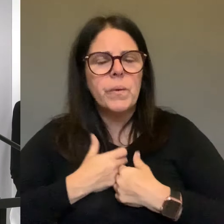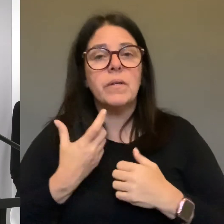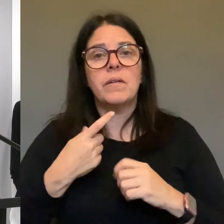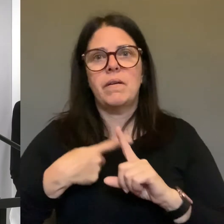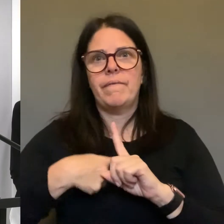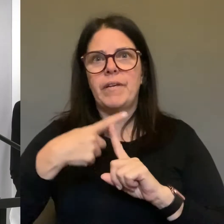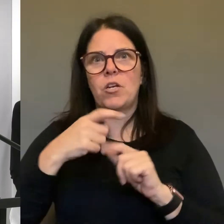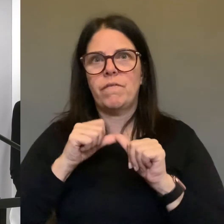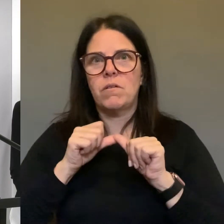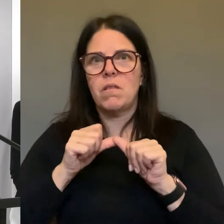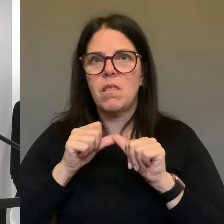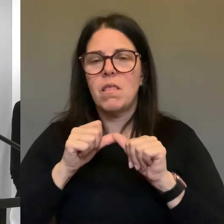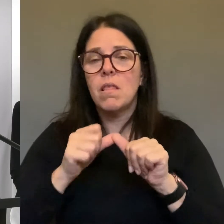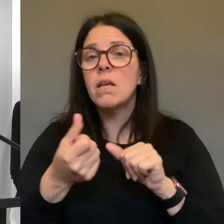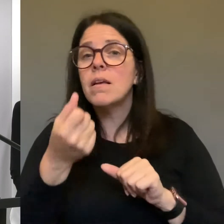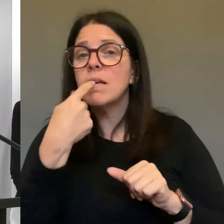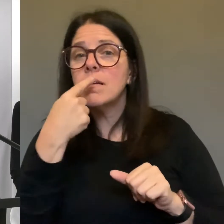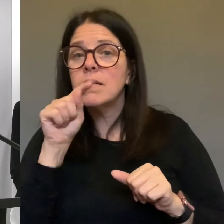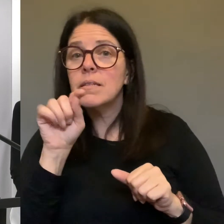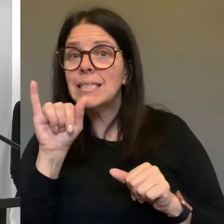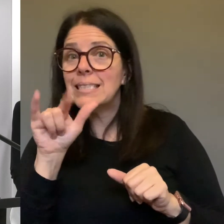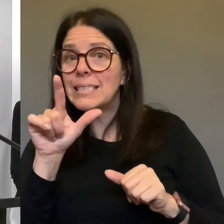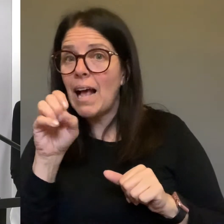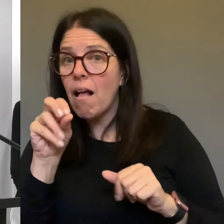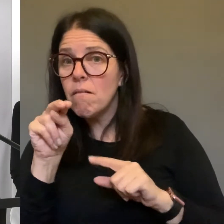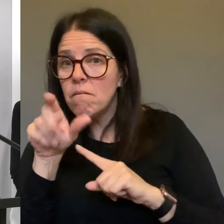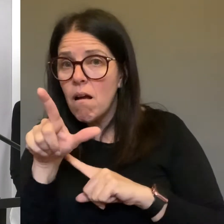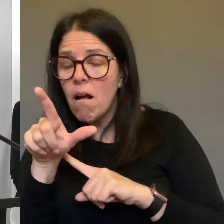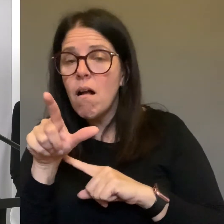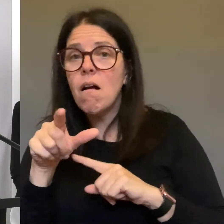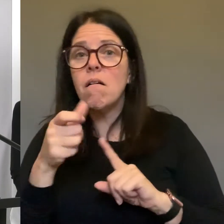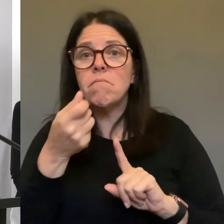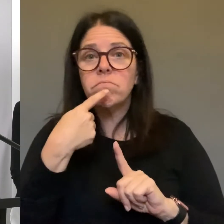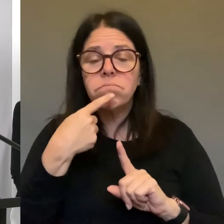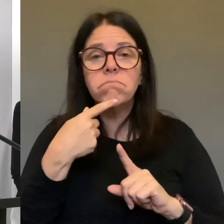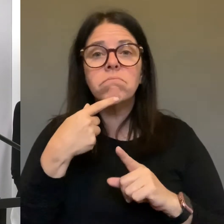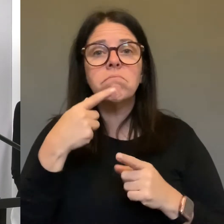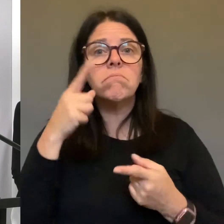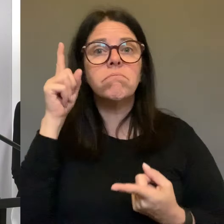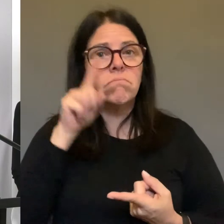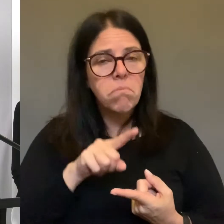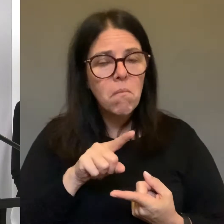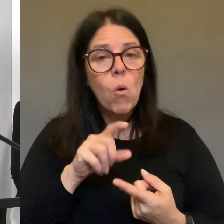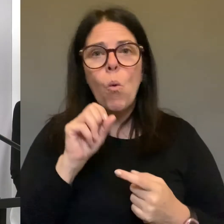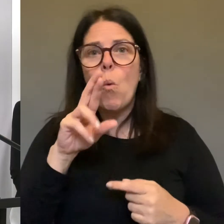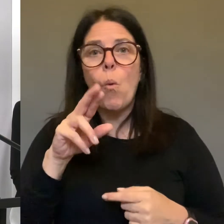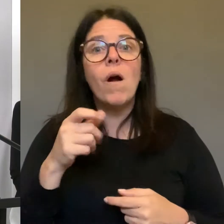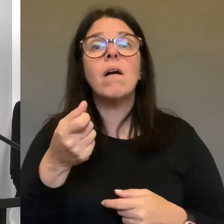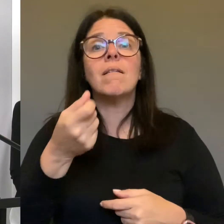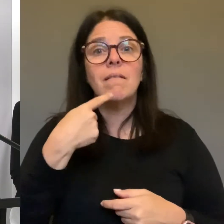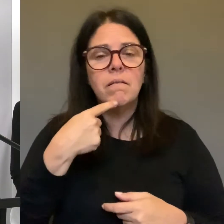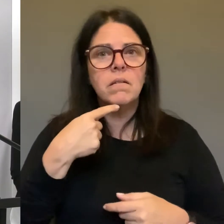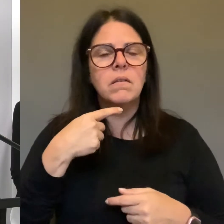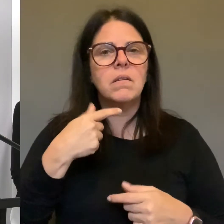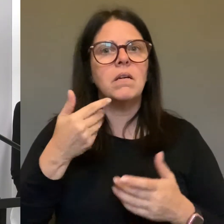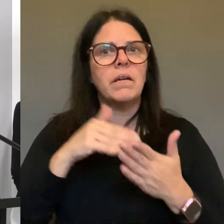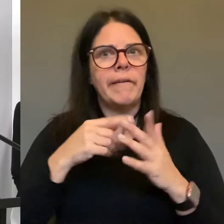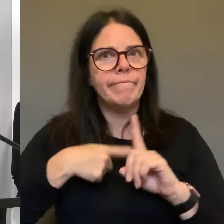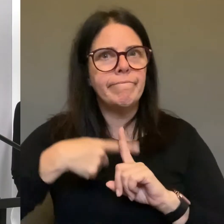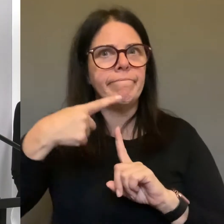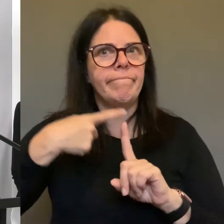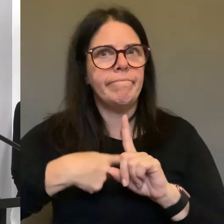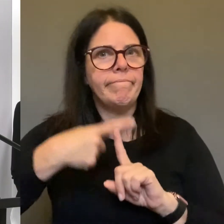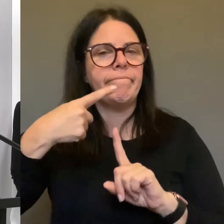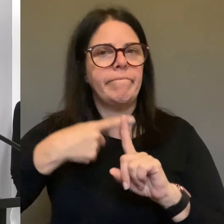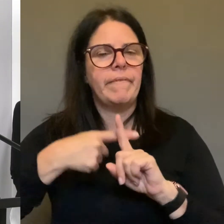not going away despite taking Tylenol or it's coming back frequently. So those are all the indications that the symptoms are getting worse. And